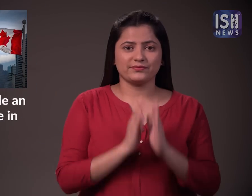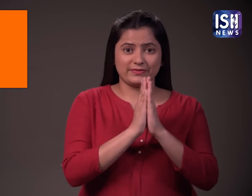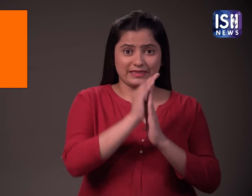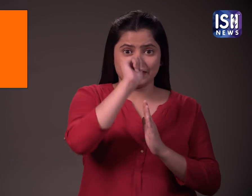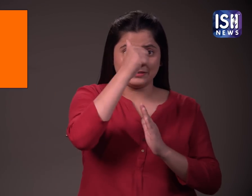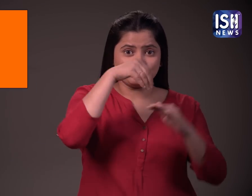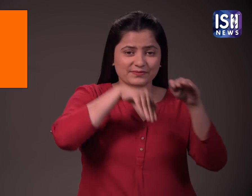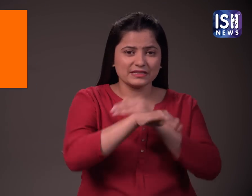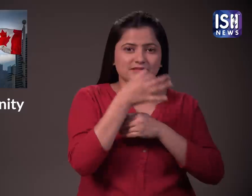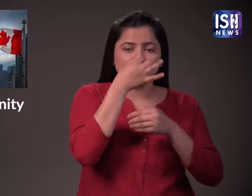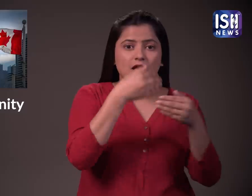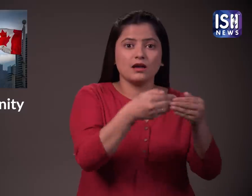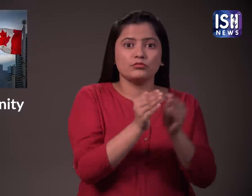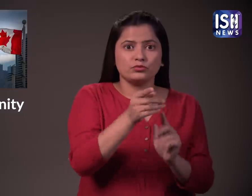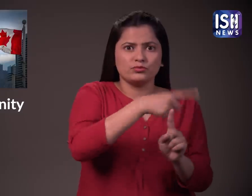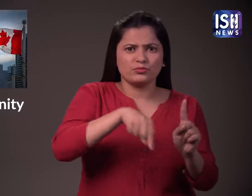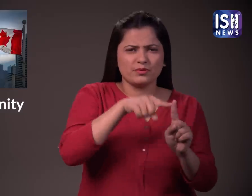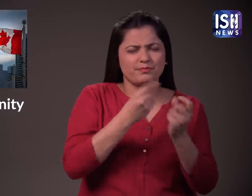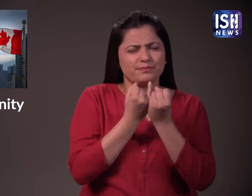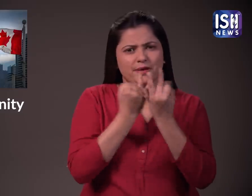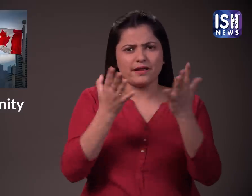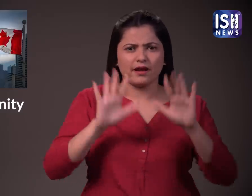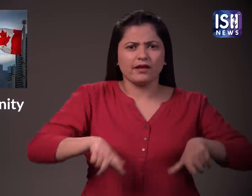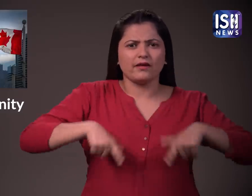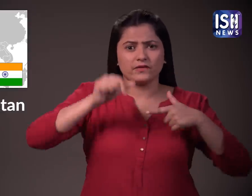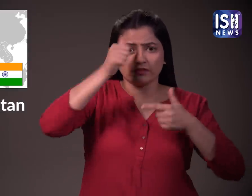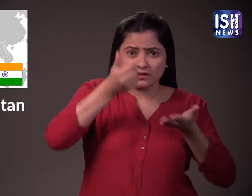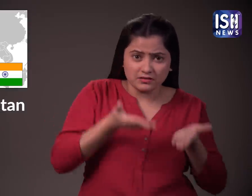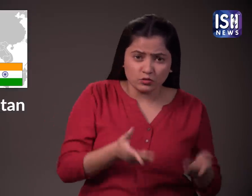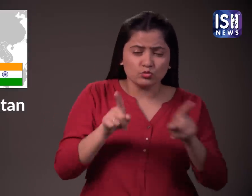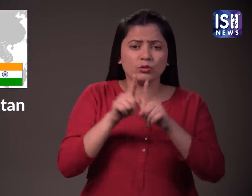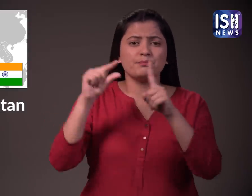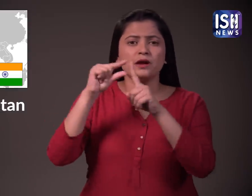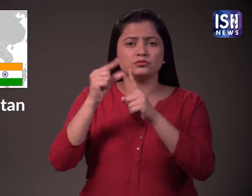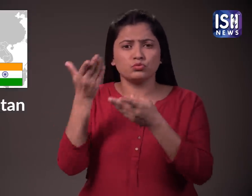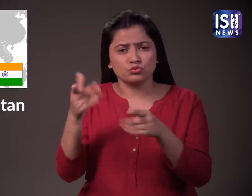There are many Sindhis living in India, Pakistan, Asia and across the world.